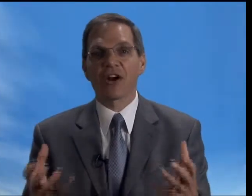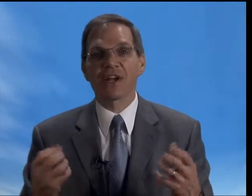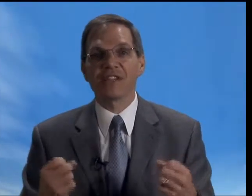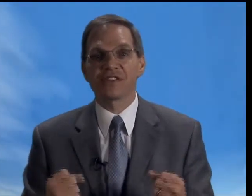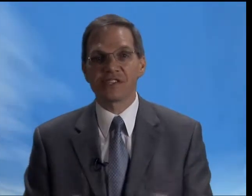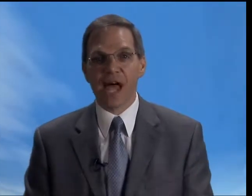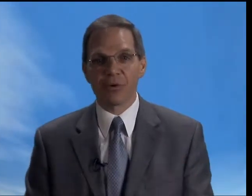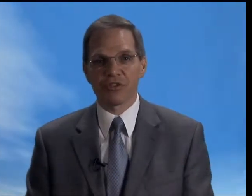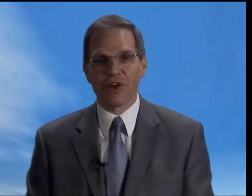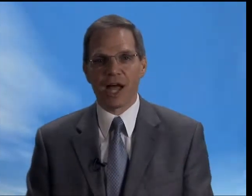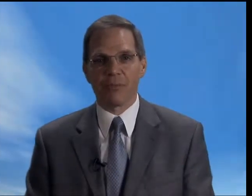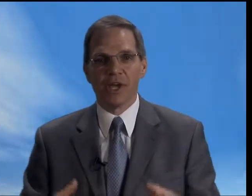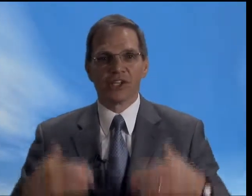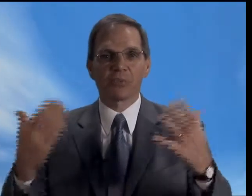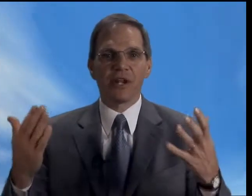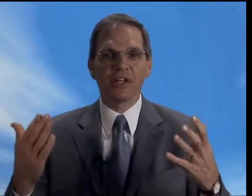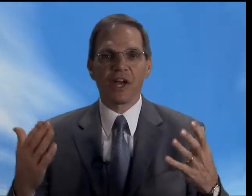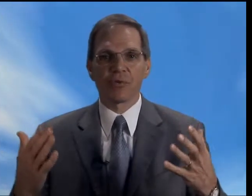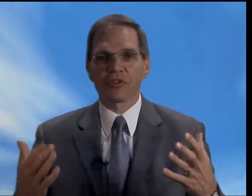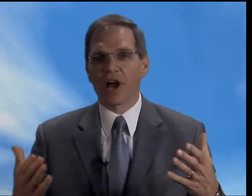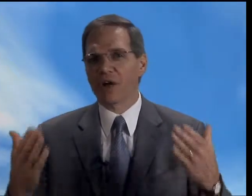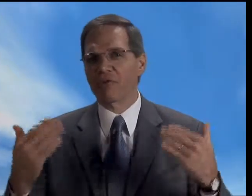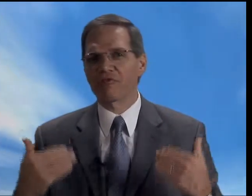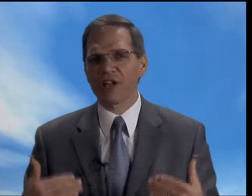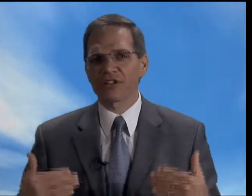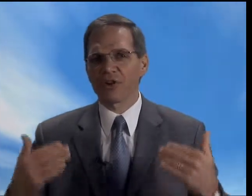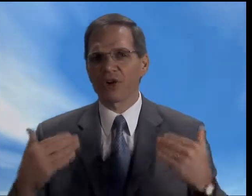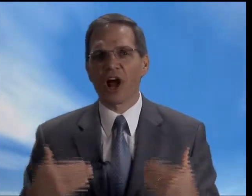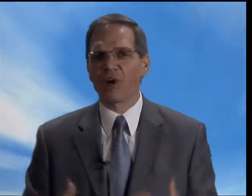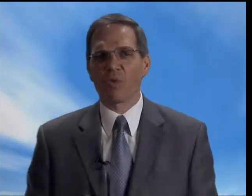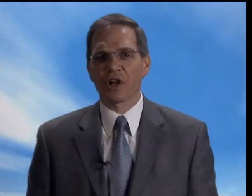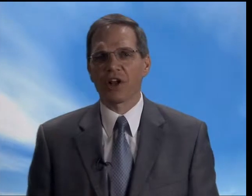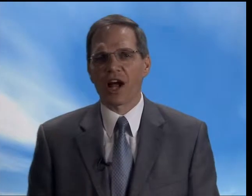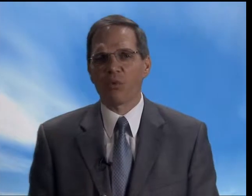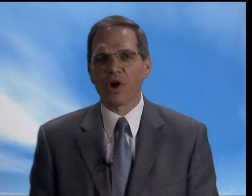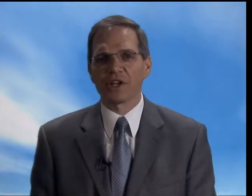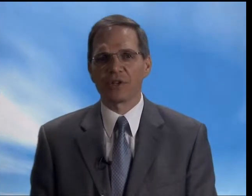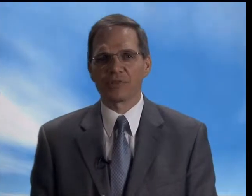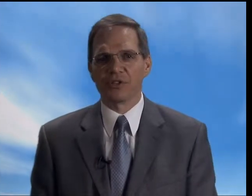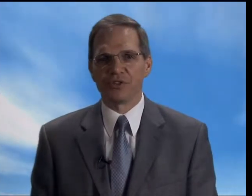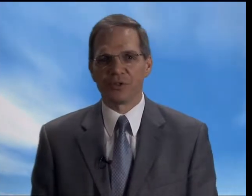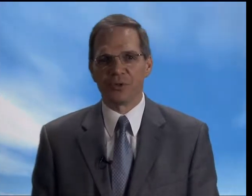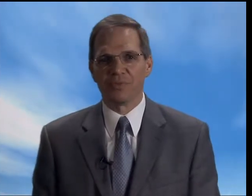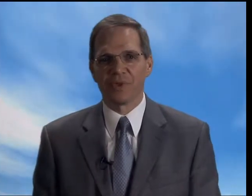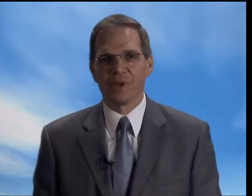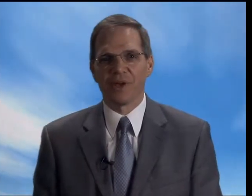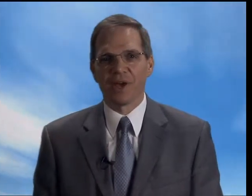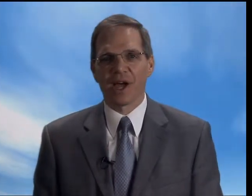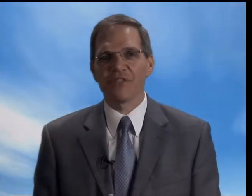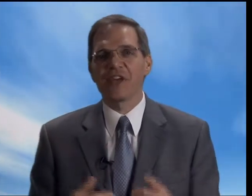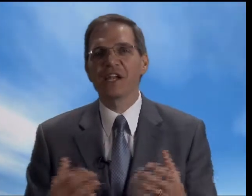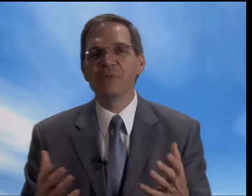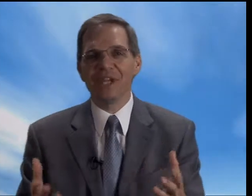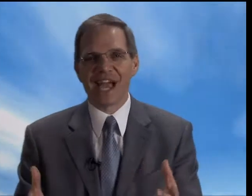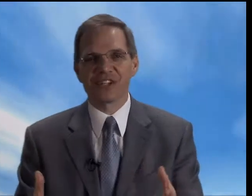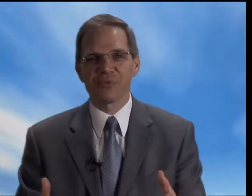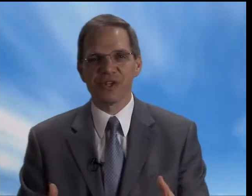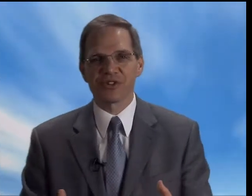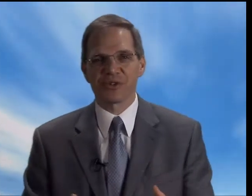in Sabbath time, spending that with God, reflecting on God, what God wanted him to do. And then he began his ministry.